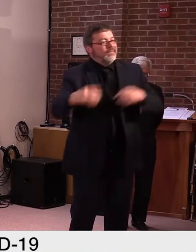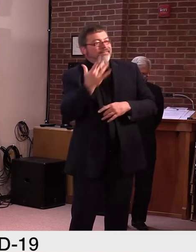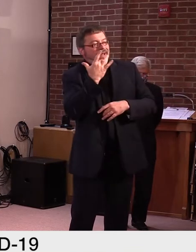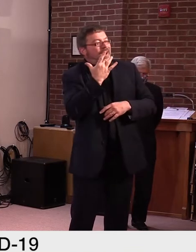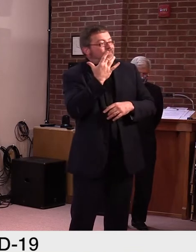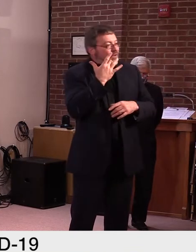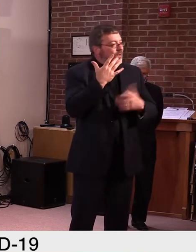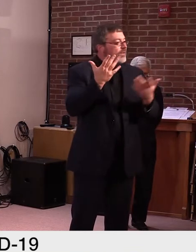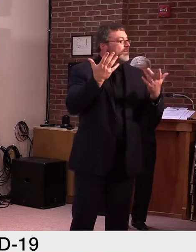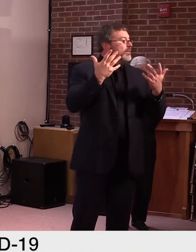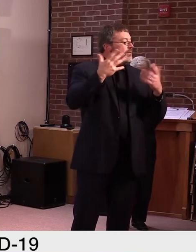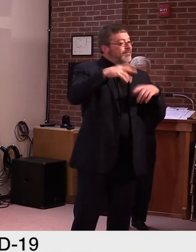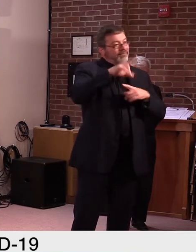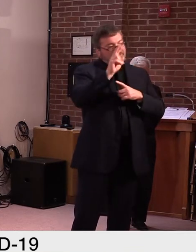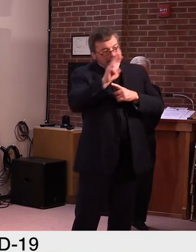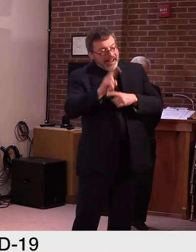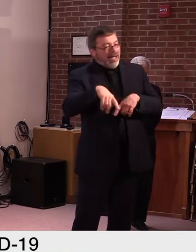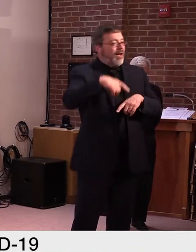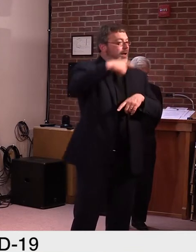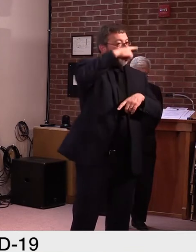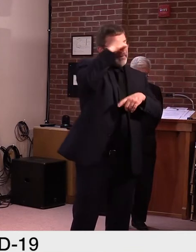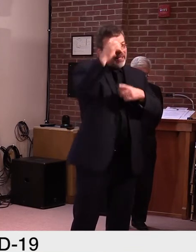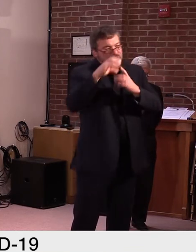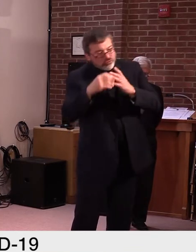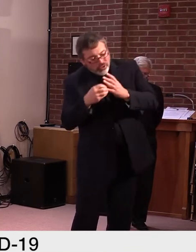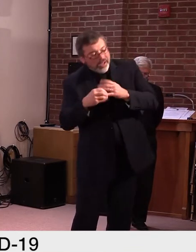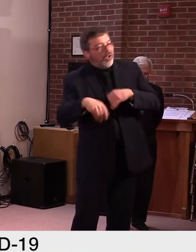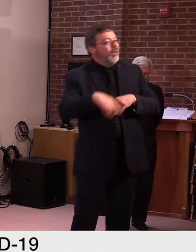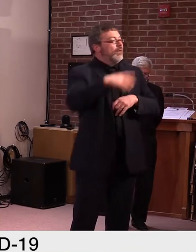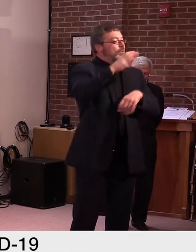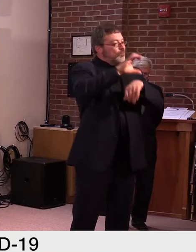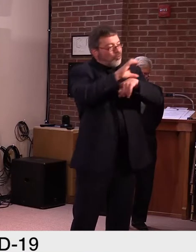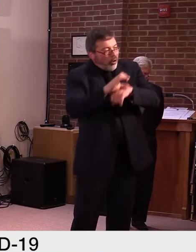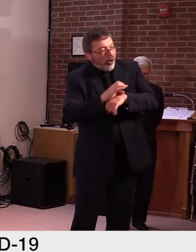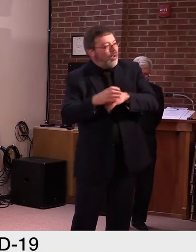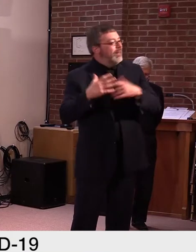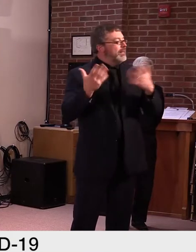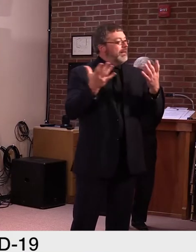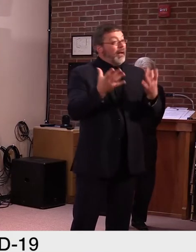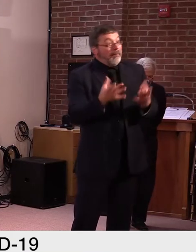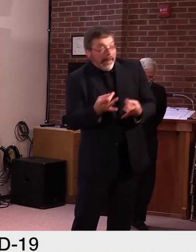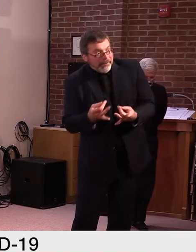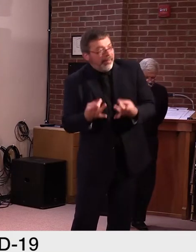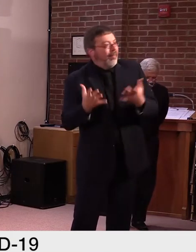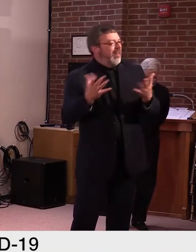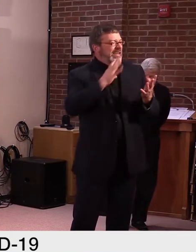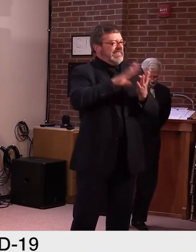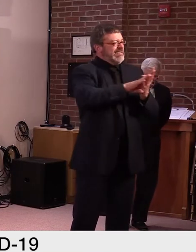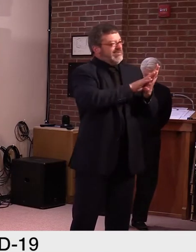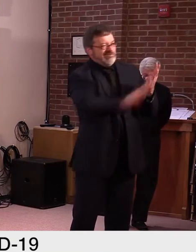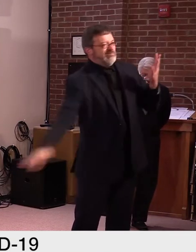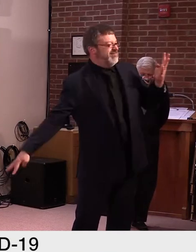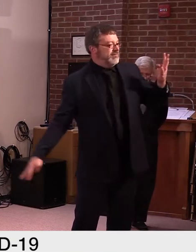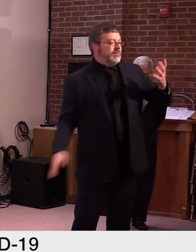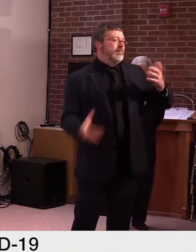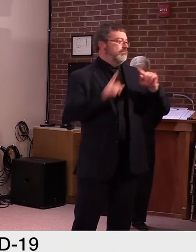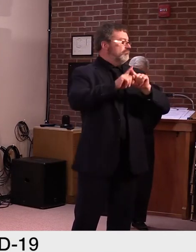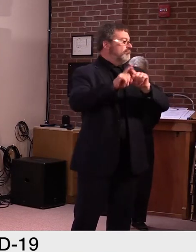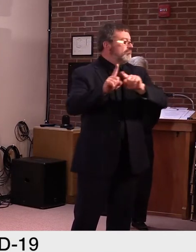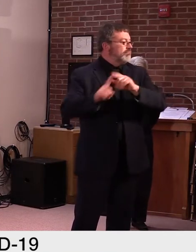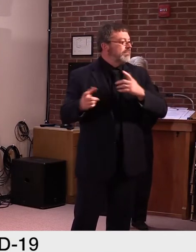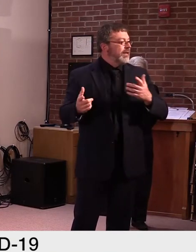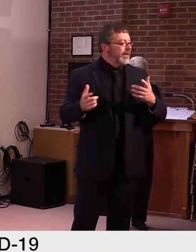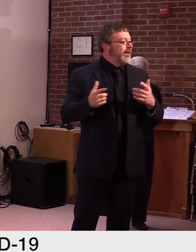cherry, and perhaps the most iconic one is the maple creamy made with Vermont maple